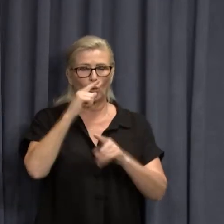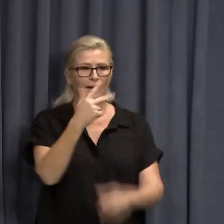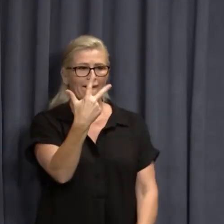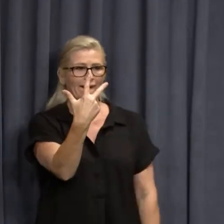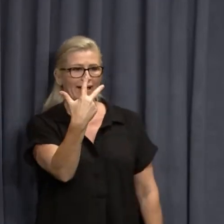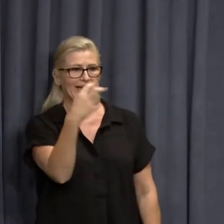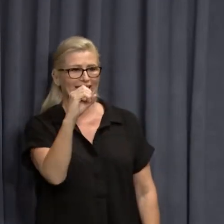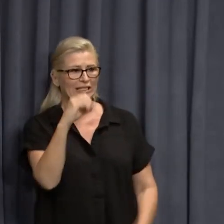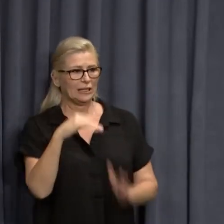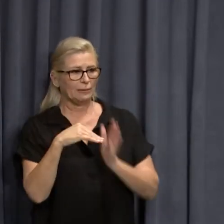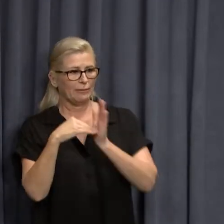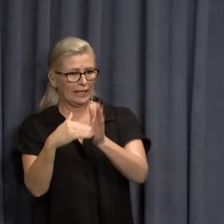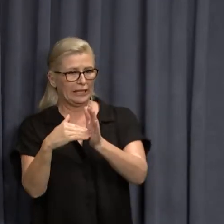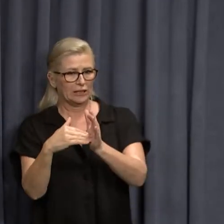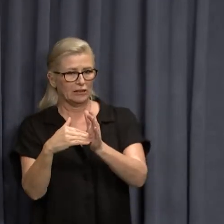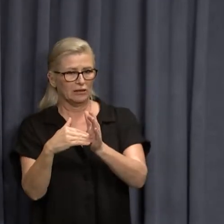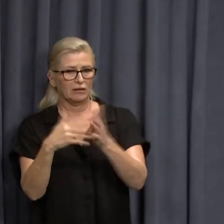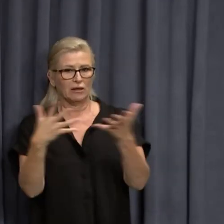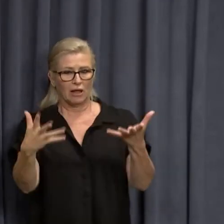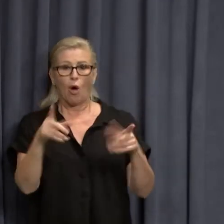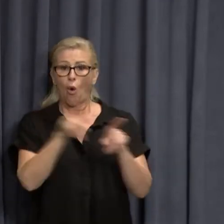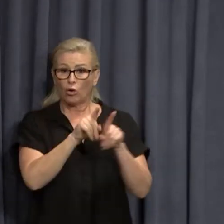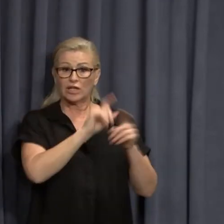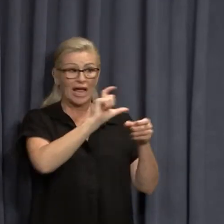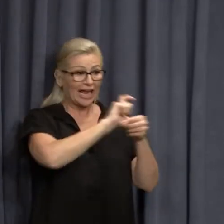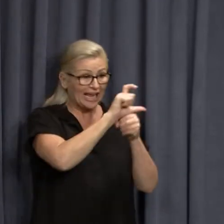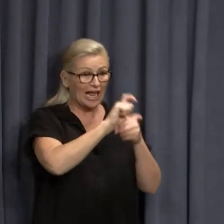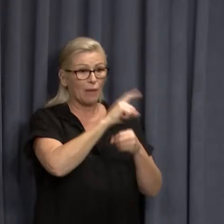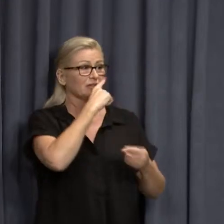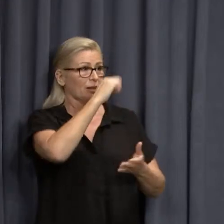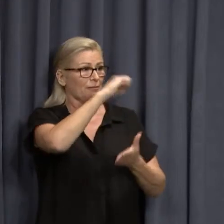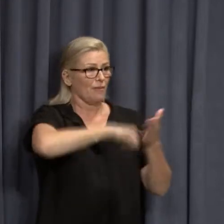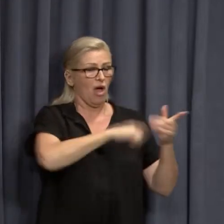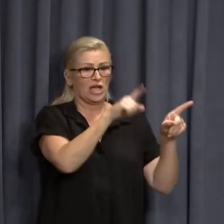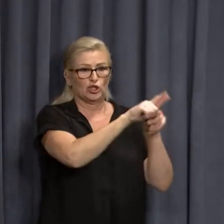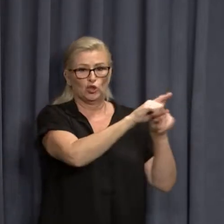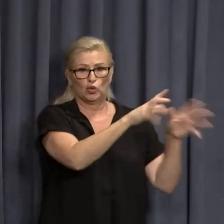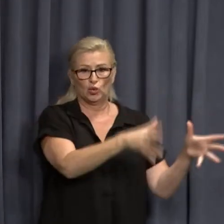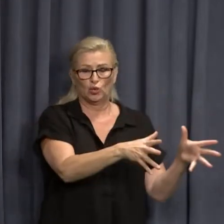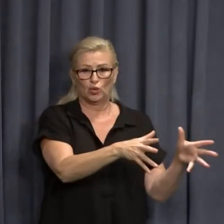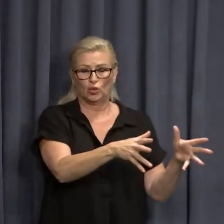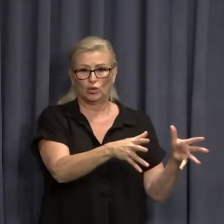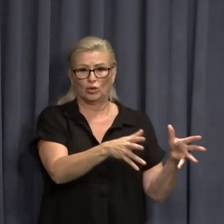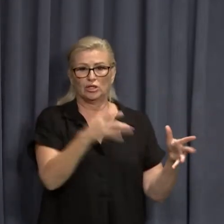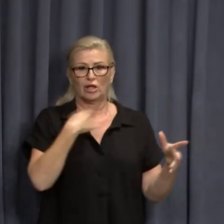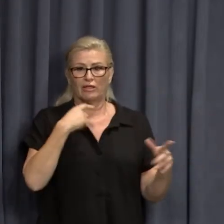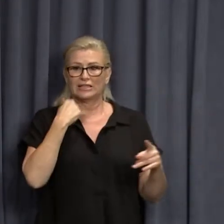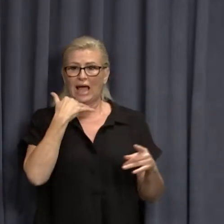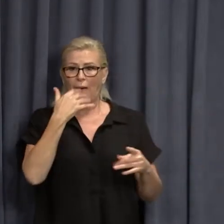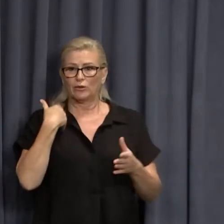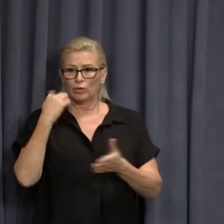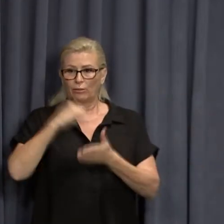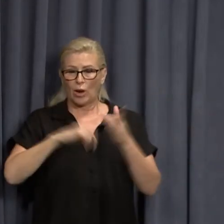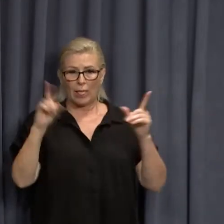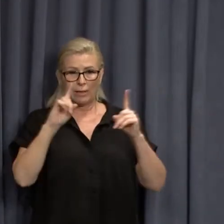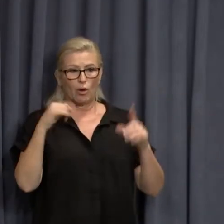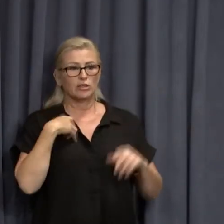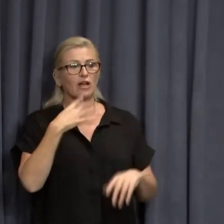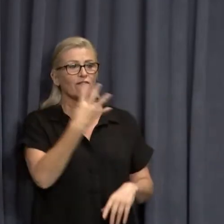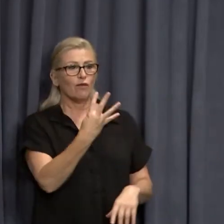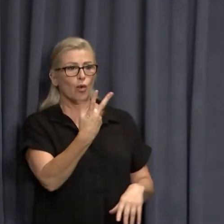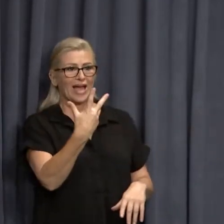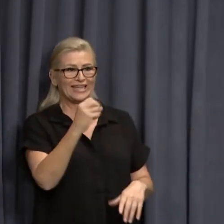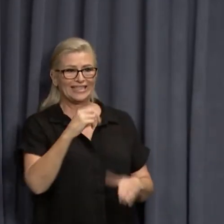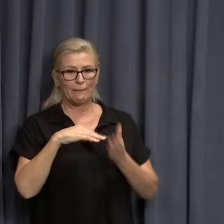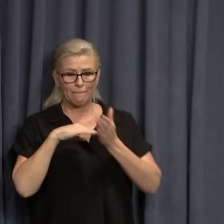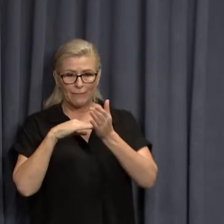private sector is ordering, pharmacies and wherever else they sell them. So that's our total spend at this point in time, which is 480 million,